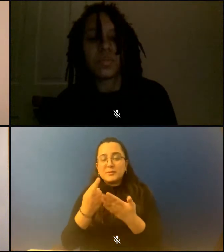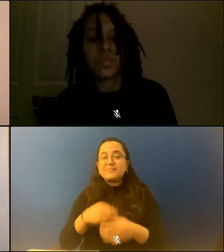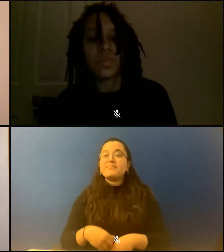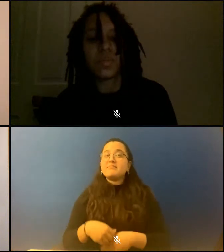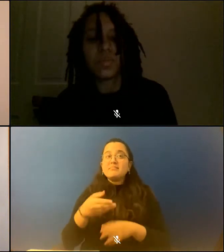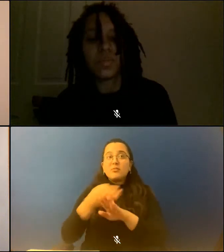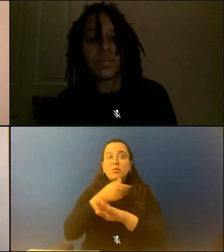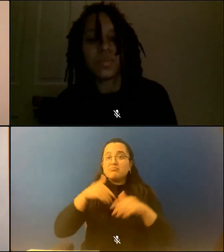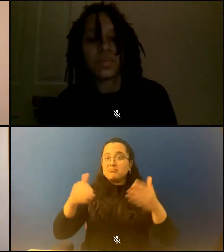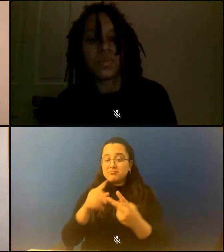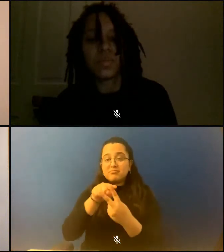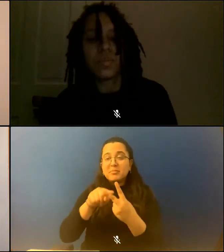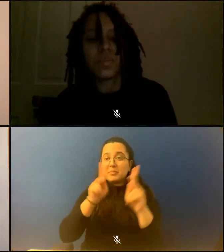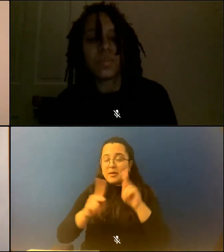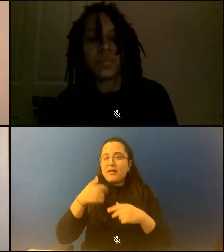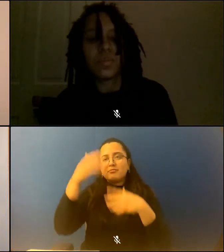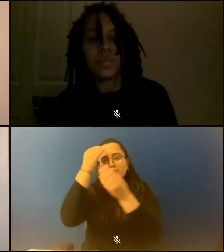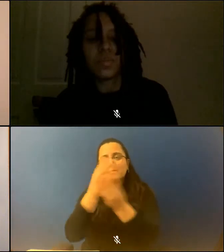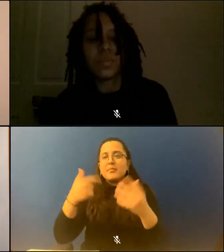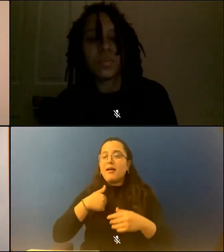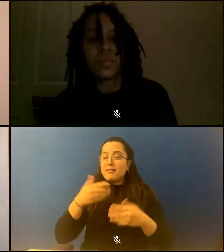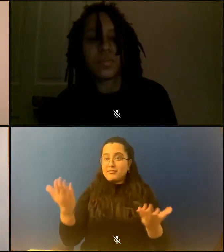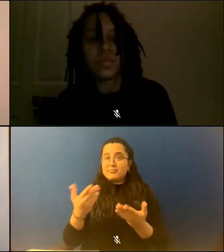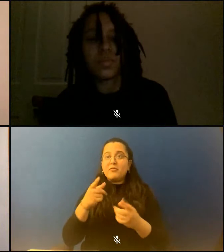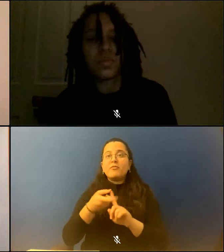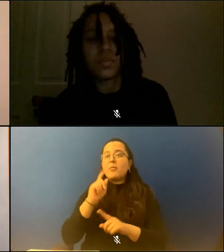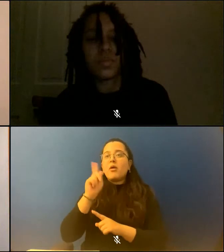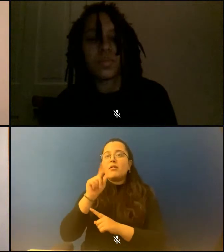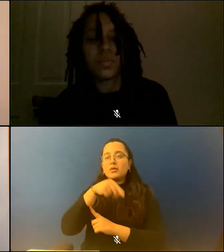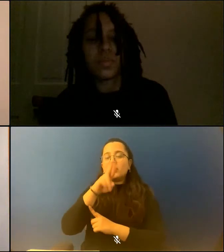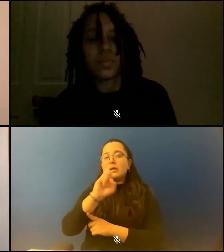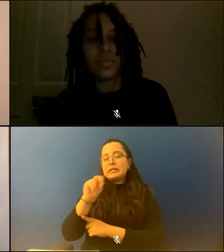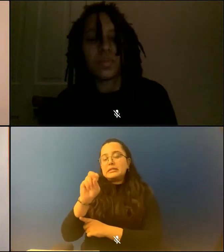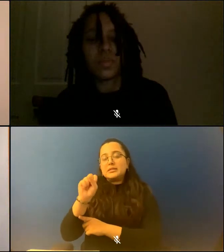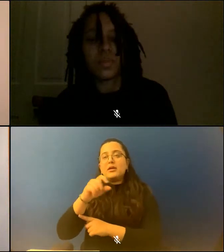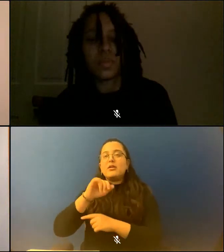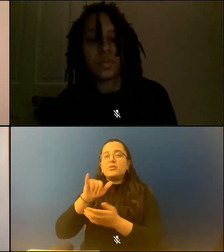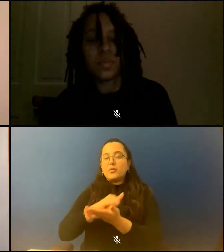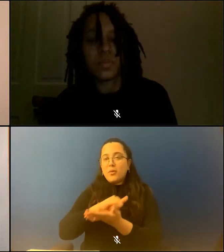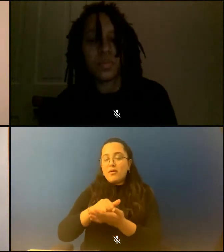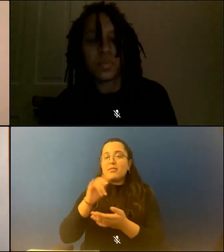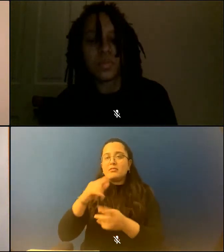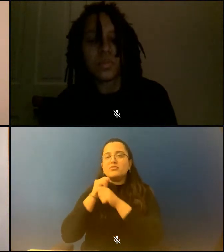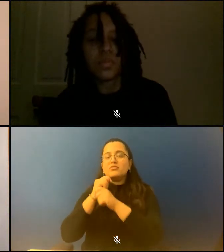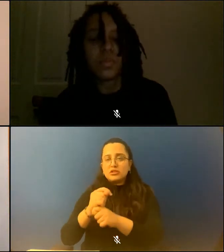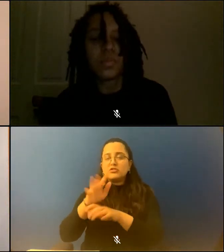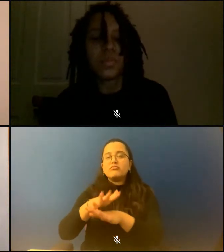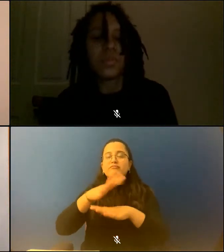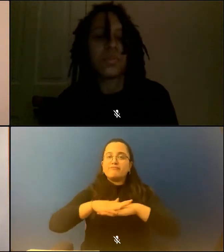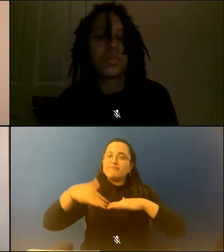virtual event from Queens, New York, which is the traditional lands of the Munsi, Lenape, and Canarsie people